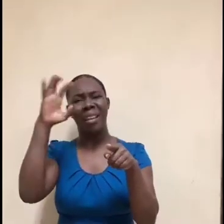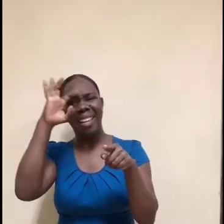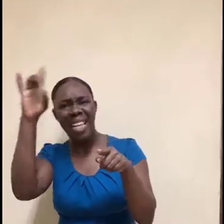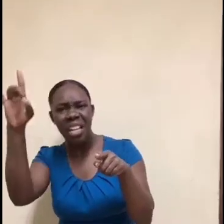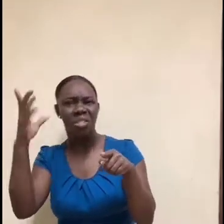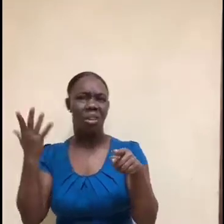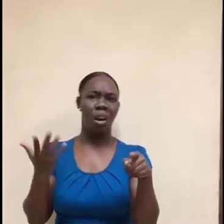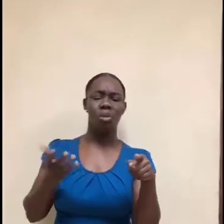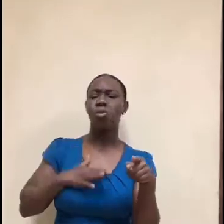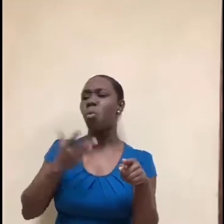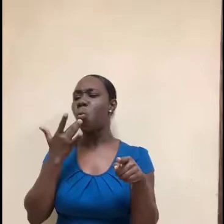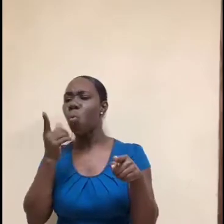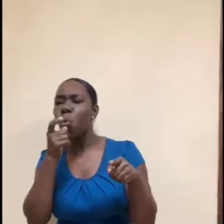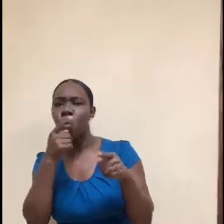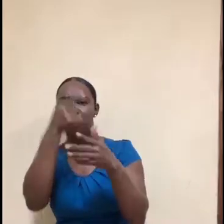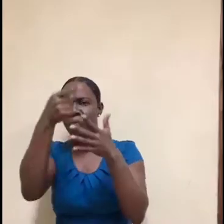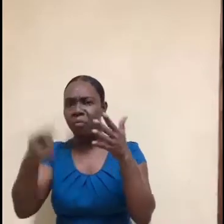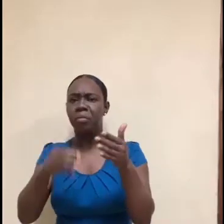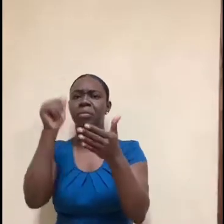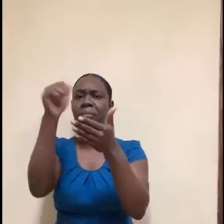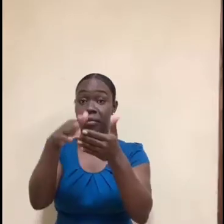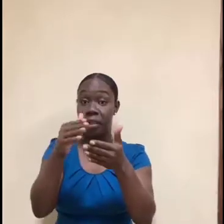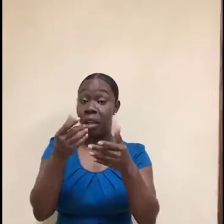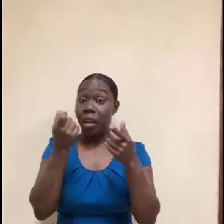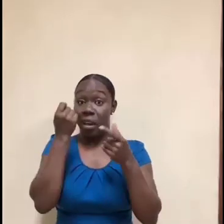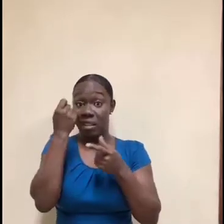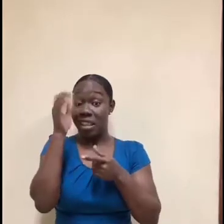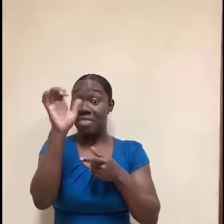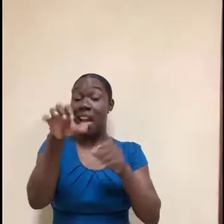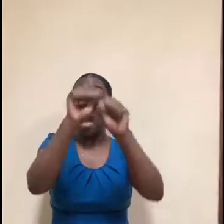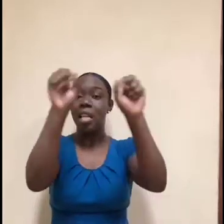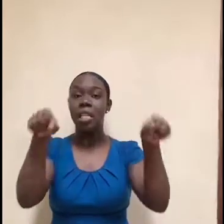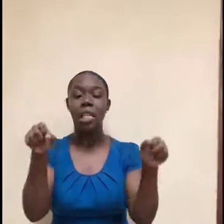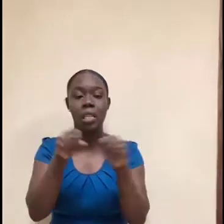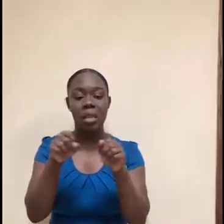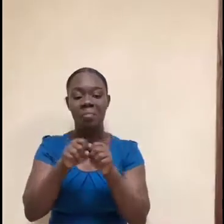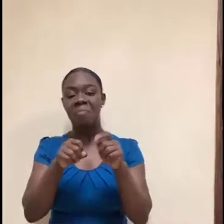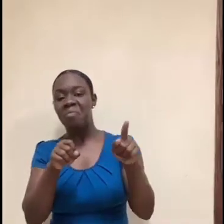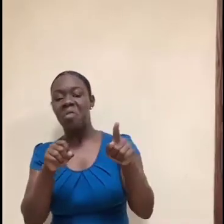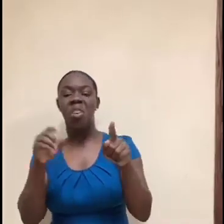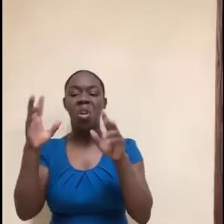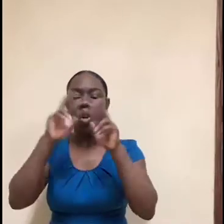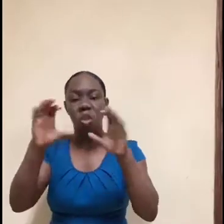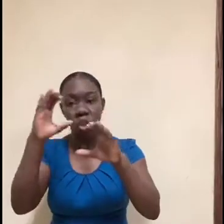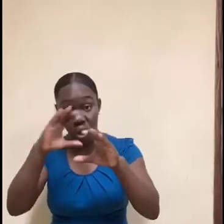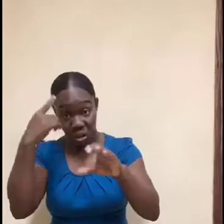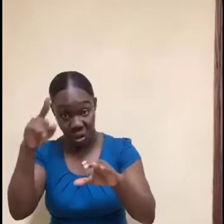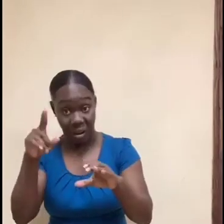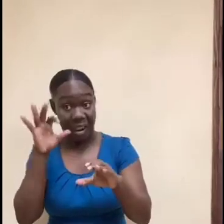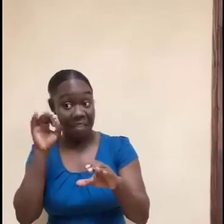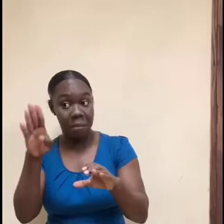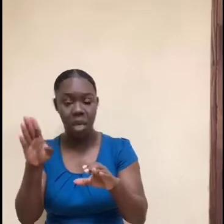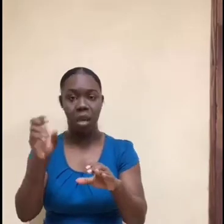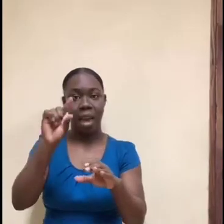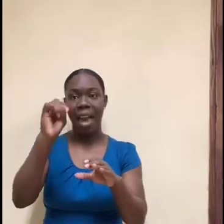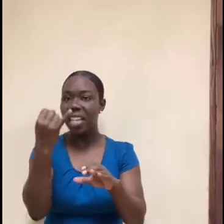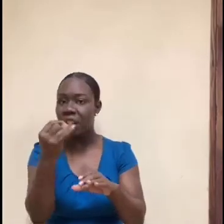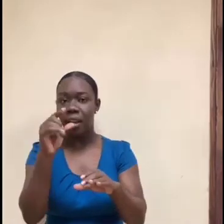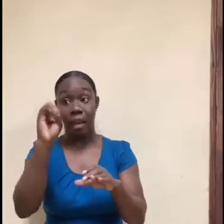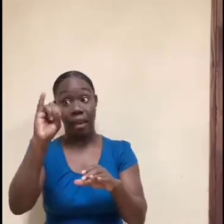well, I don't want to say us, but even though corporations may pretend, right, that, oh, we're diverse and we don't discriminate and all that, the reality